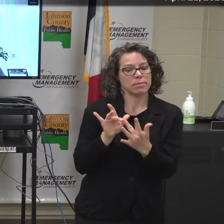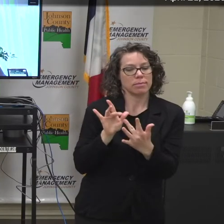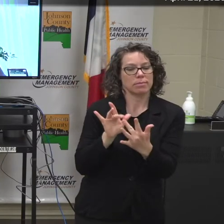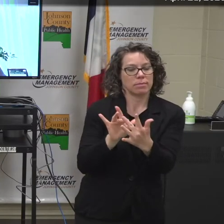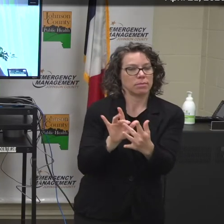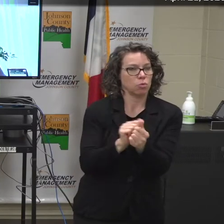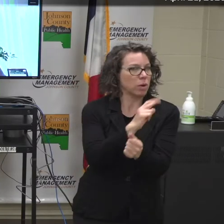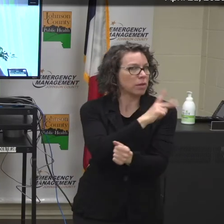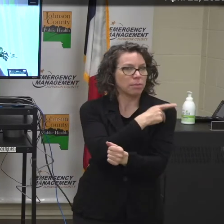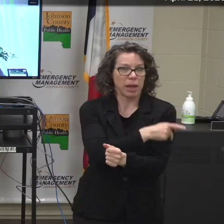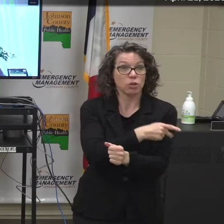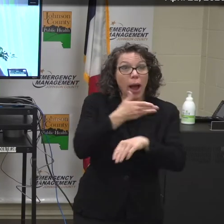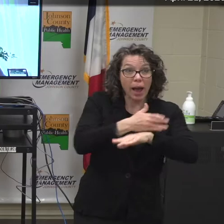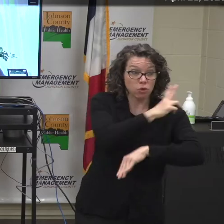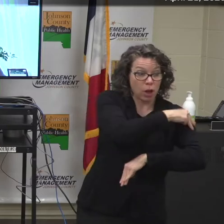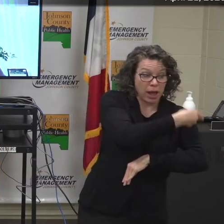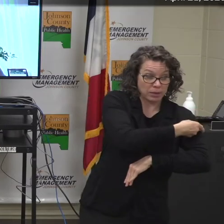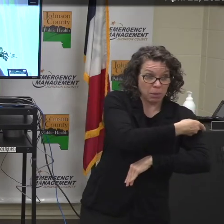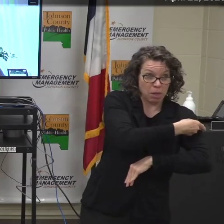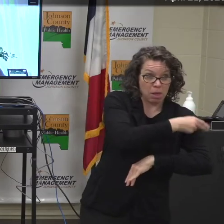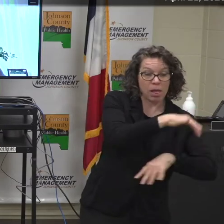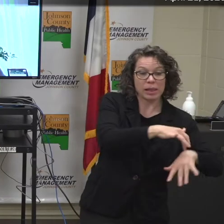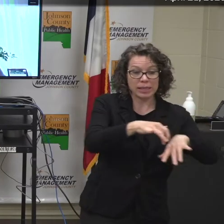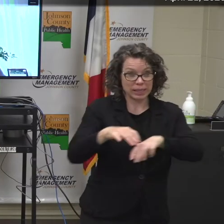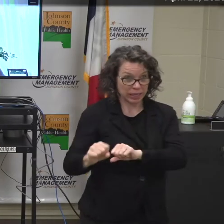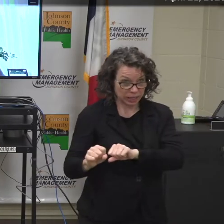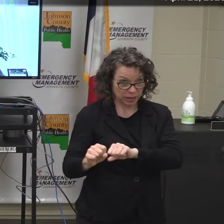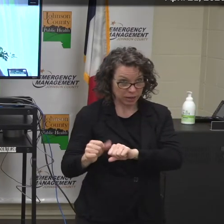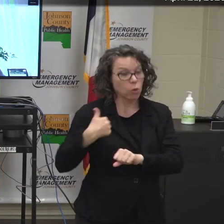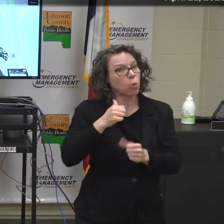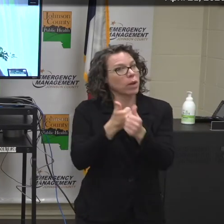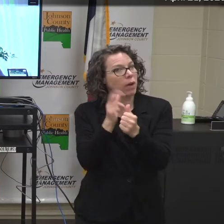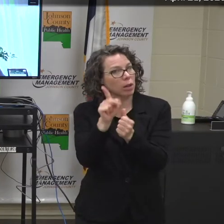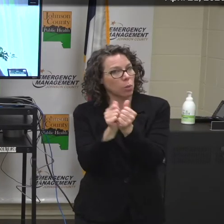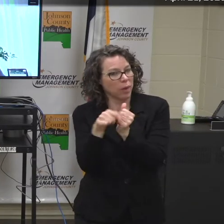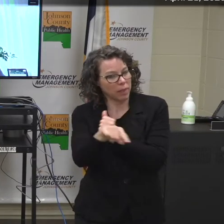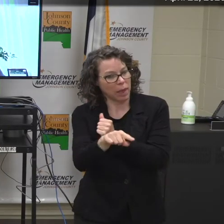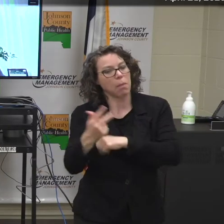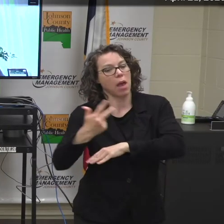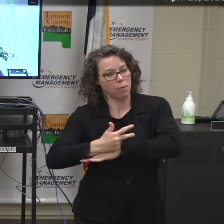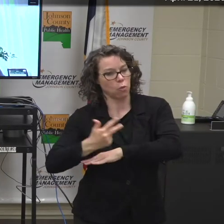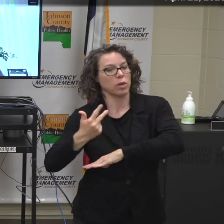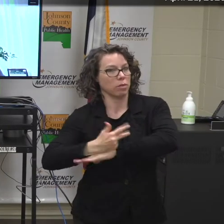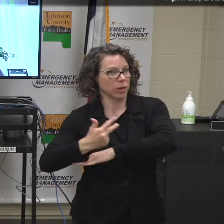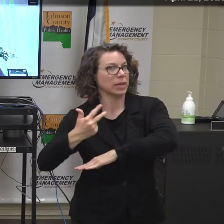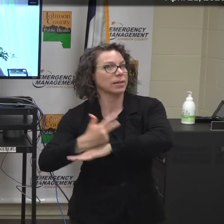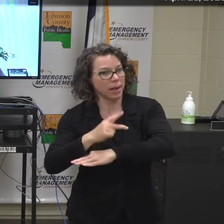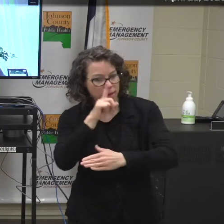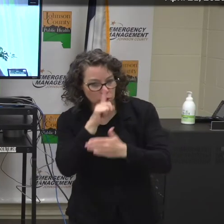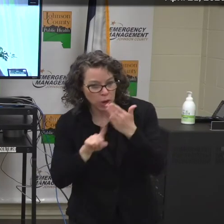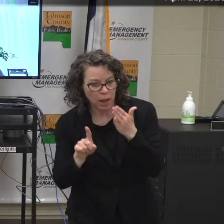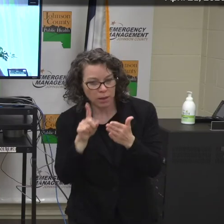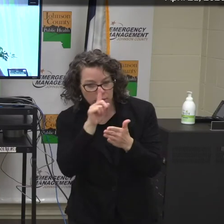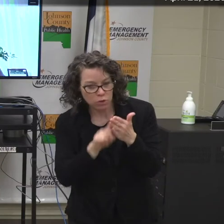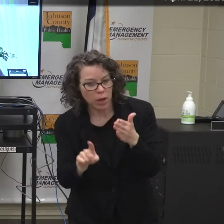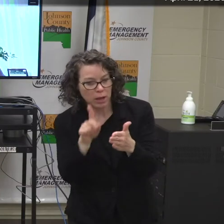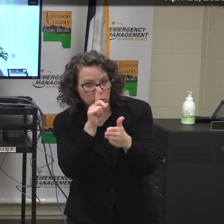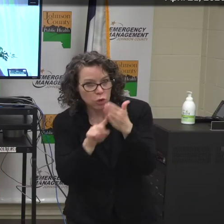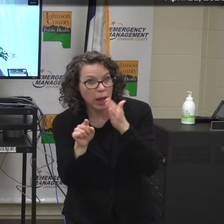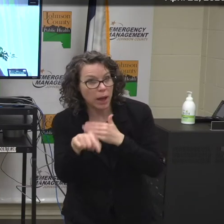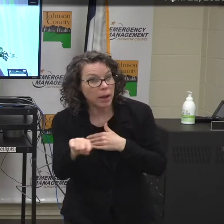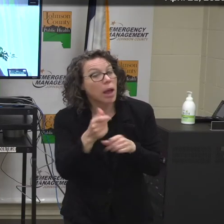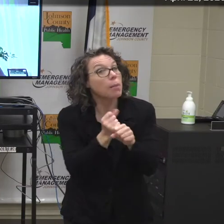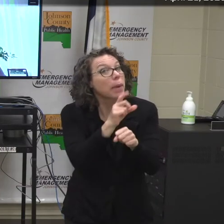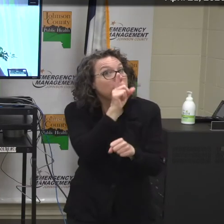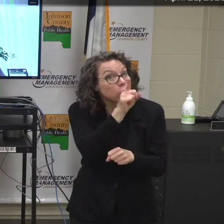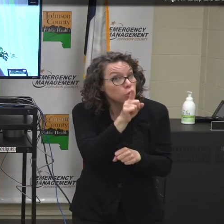patient who has been discharged as an inpatient with positive COVID-19 diagnosis. And this is to make sure that